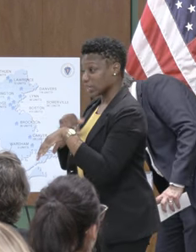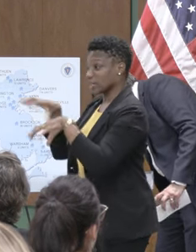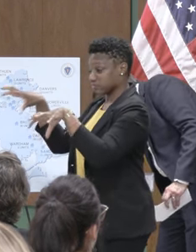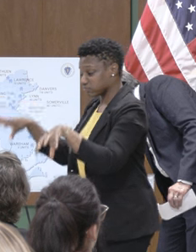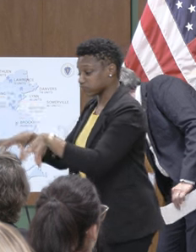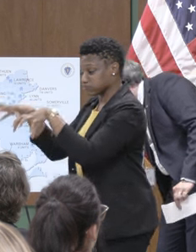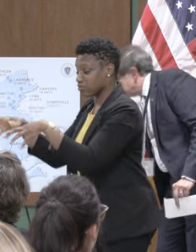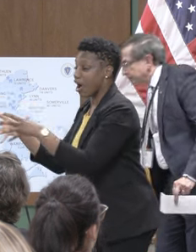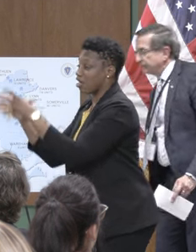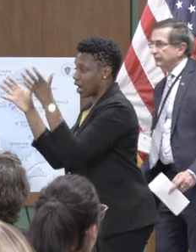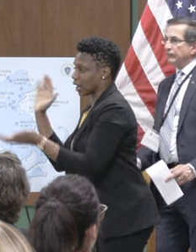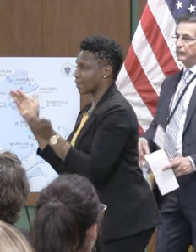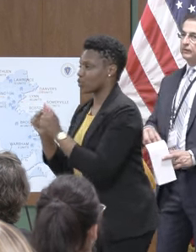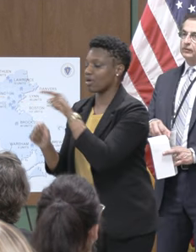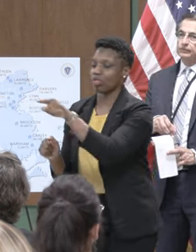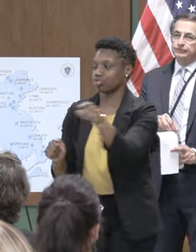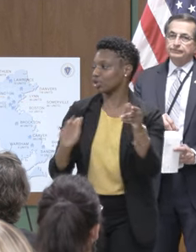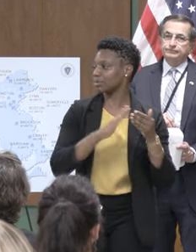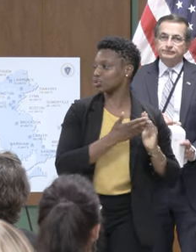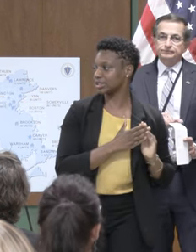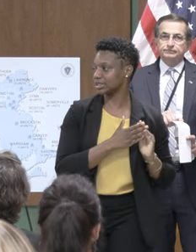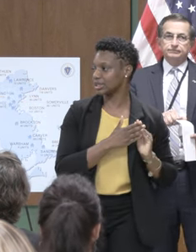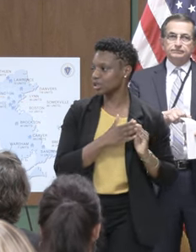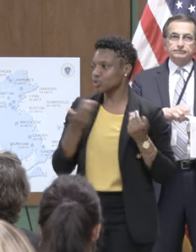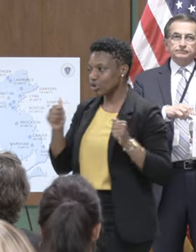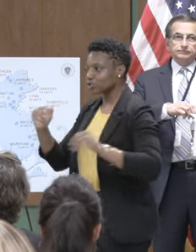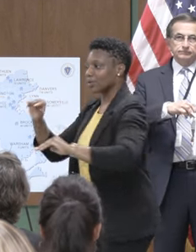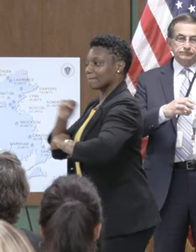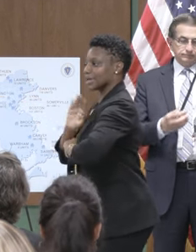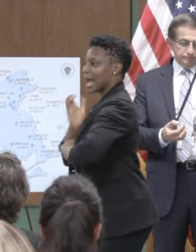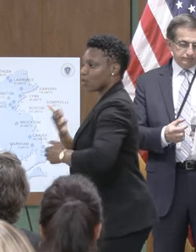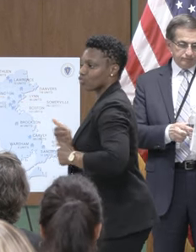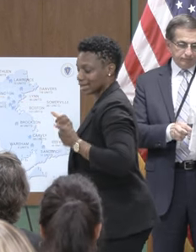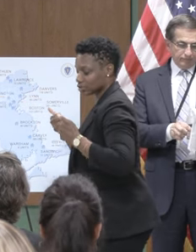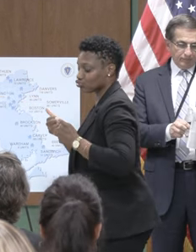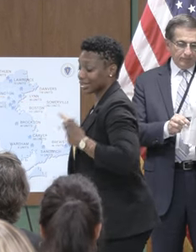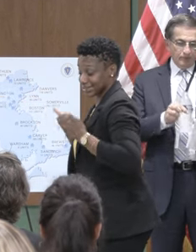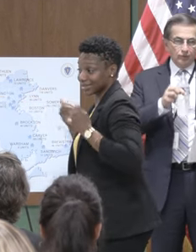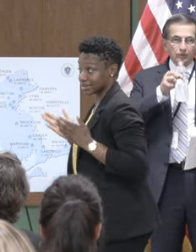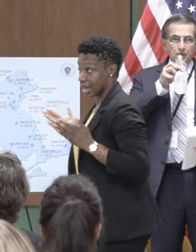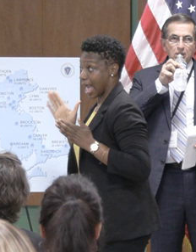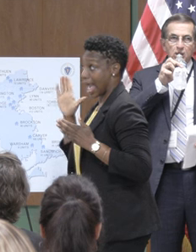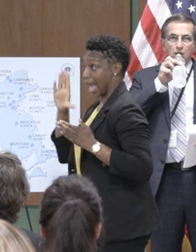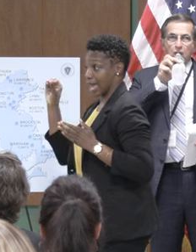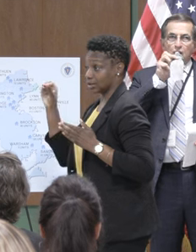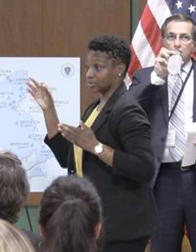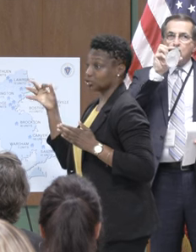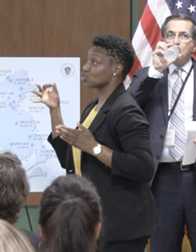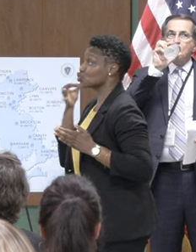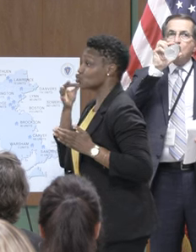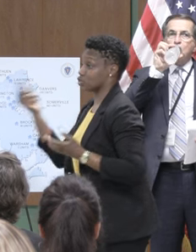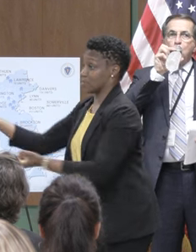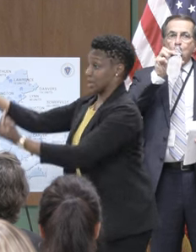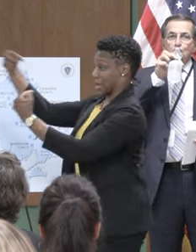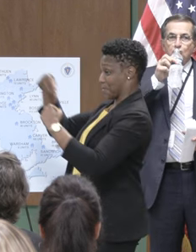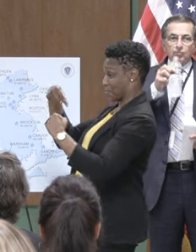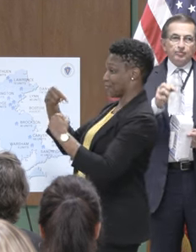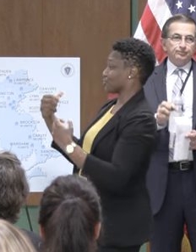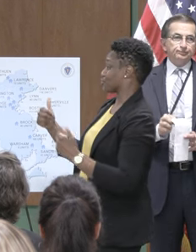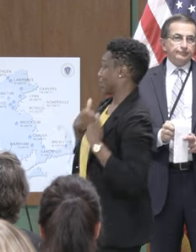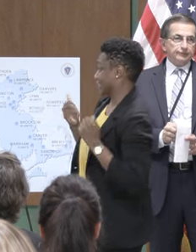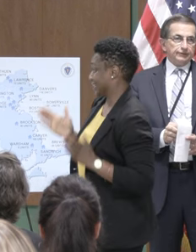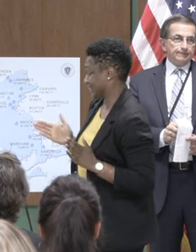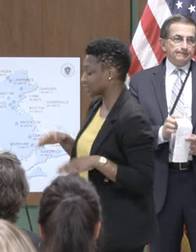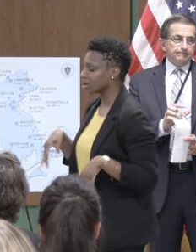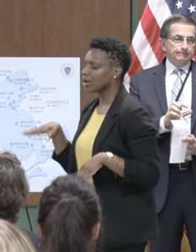stimulate housing development that meets the need of our residents and our would-be residents but whether these efforts are enough